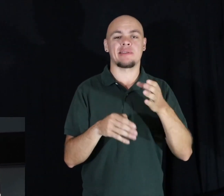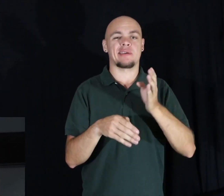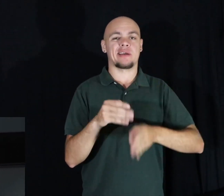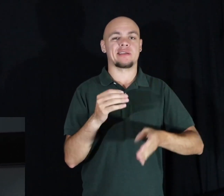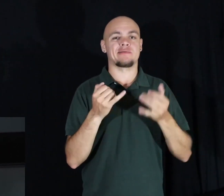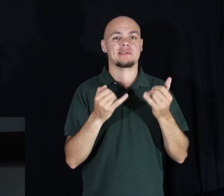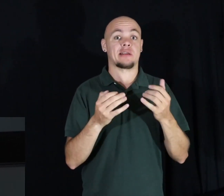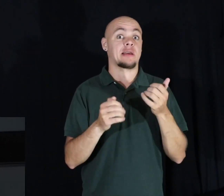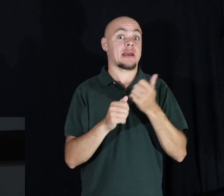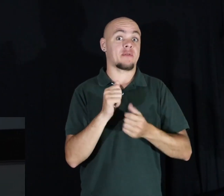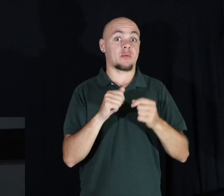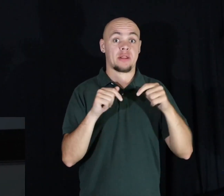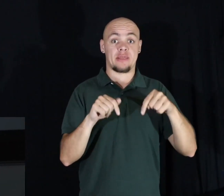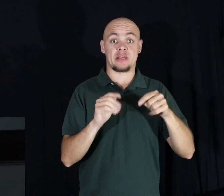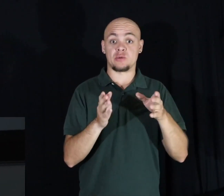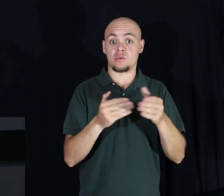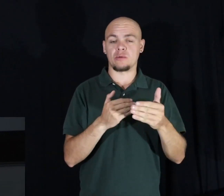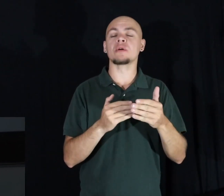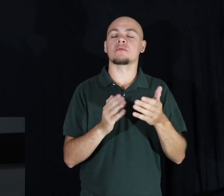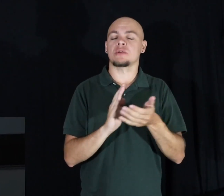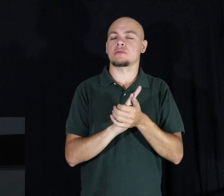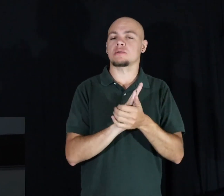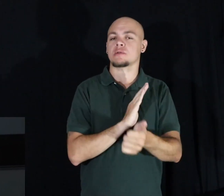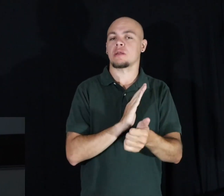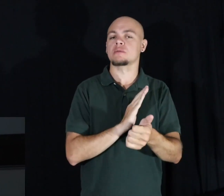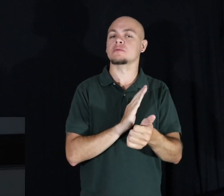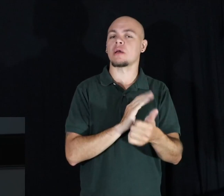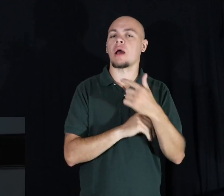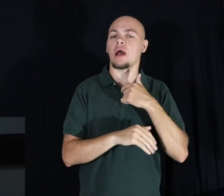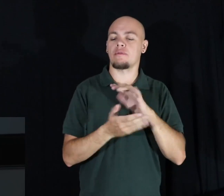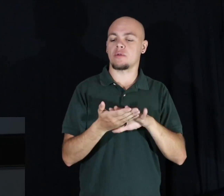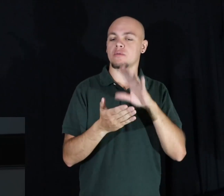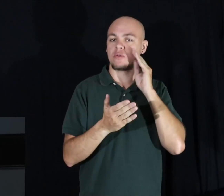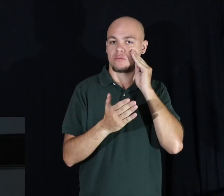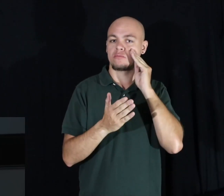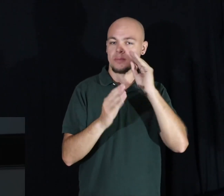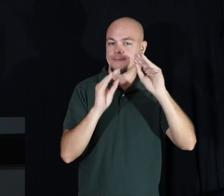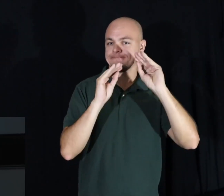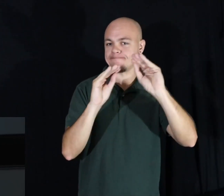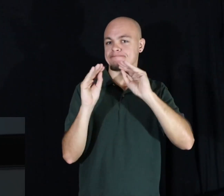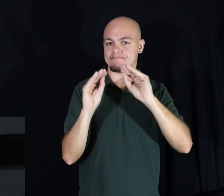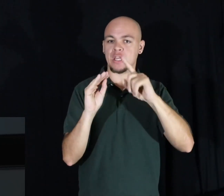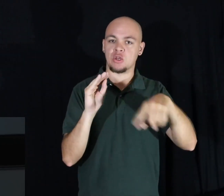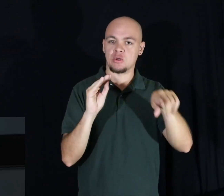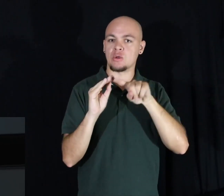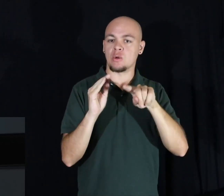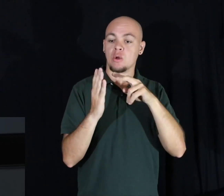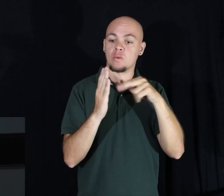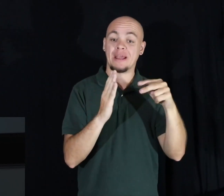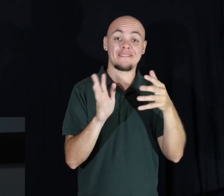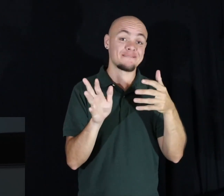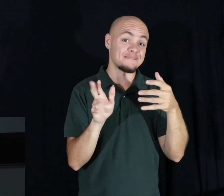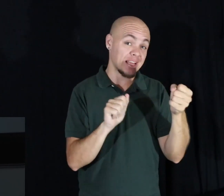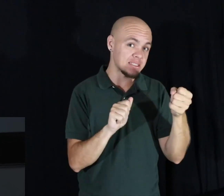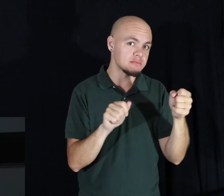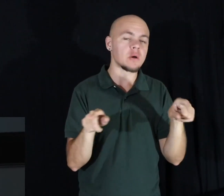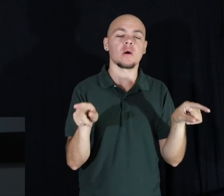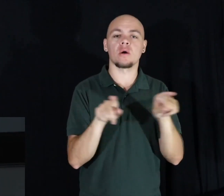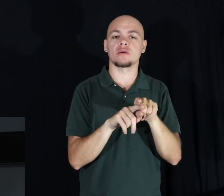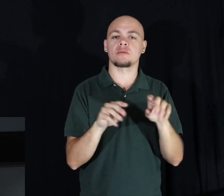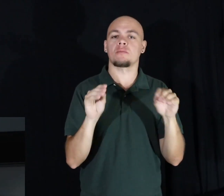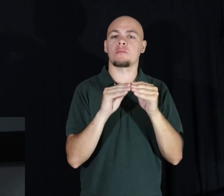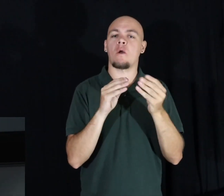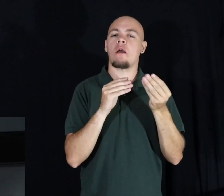everyone in this room will leave with some of the speed reading techniques that I have learned that will help you read not only faster, but more